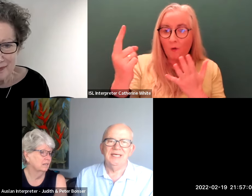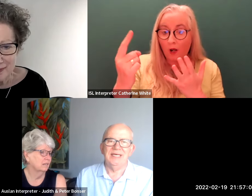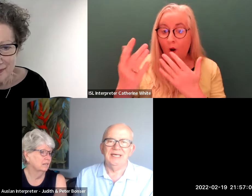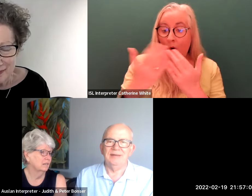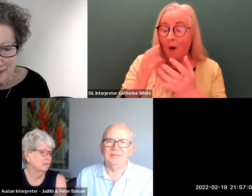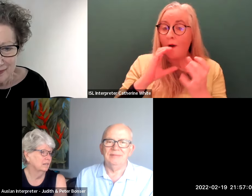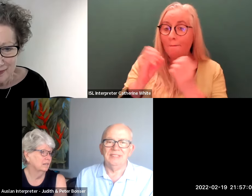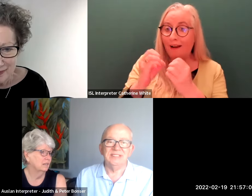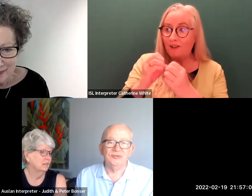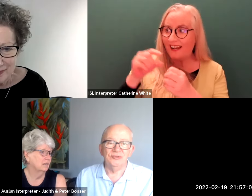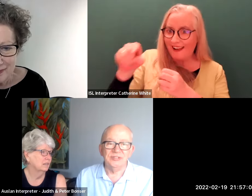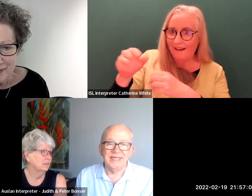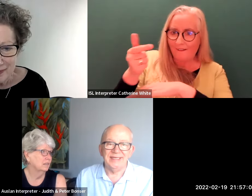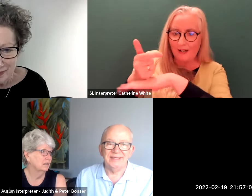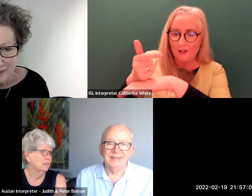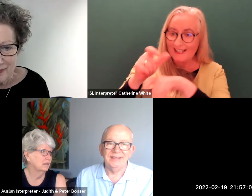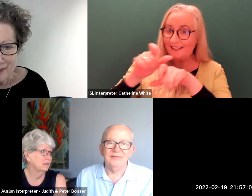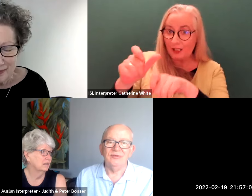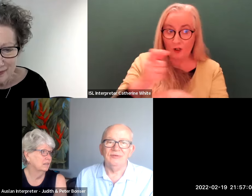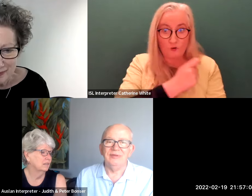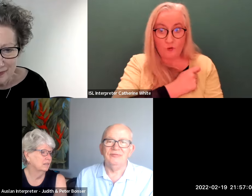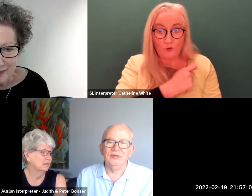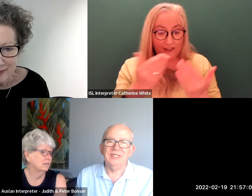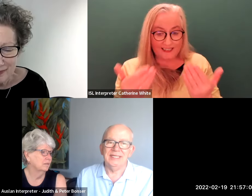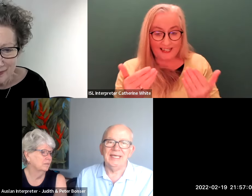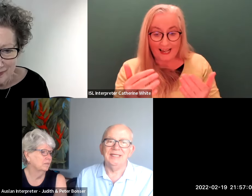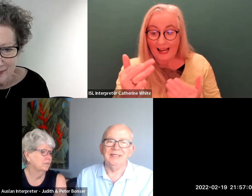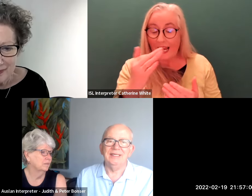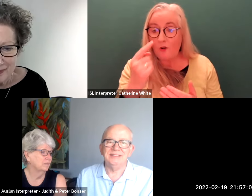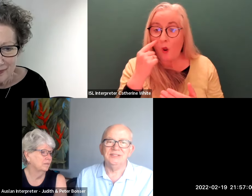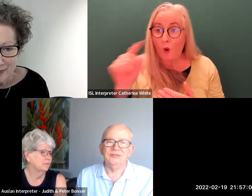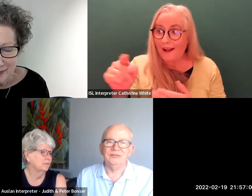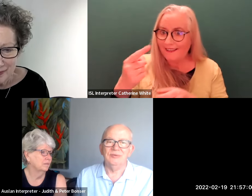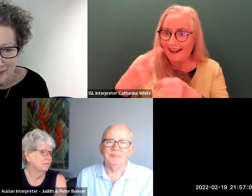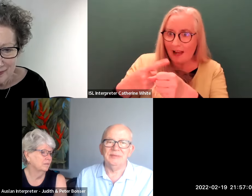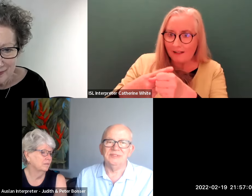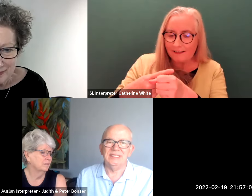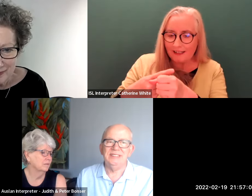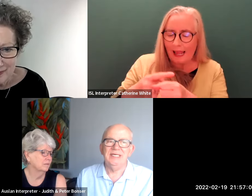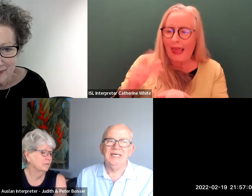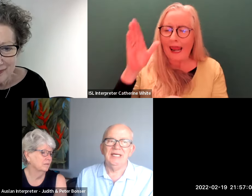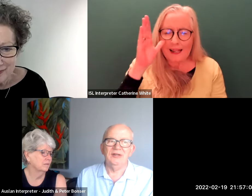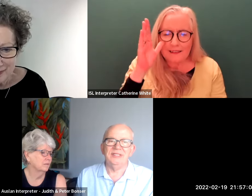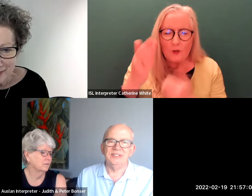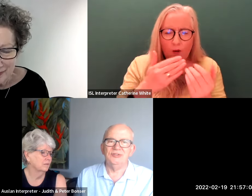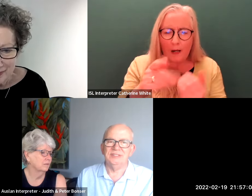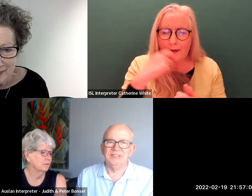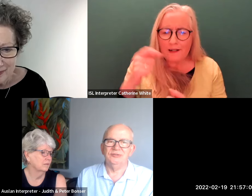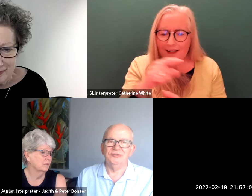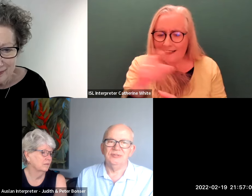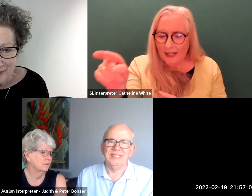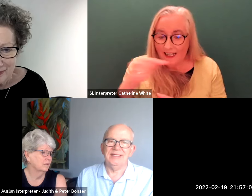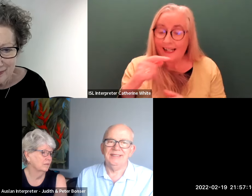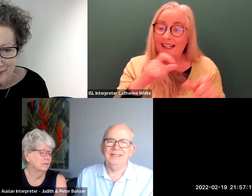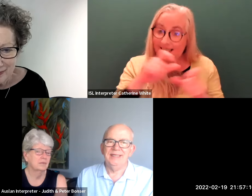um are still true today if you if we look at it again and listen to what people said a lot of the issues are